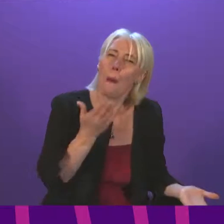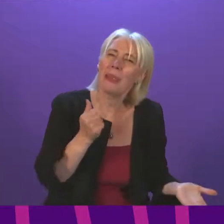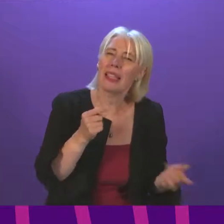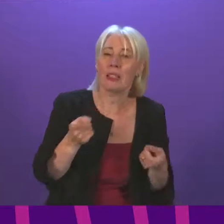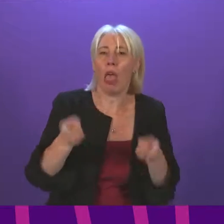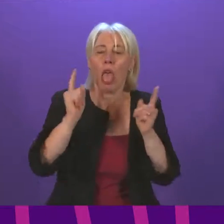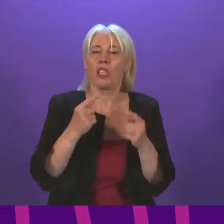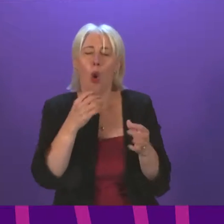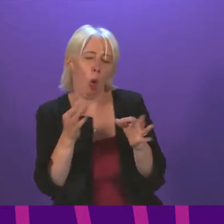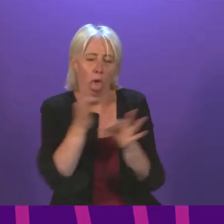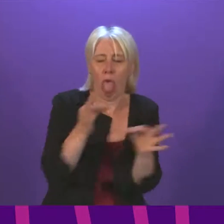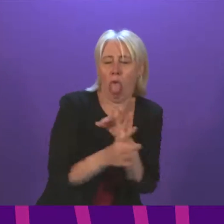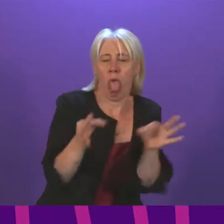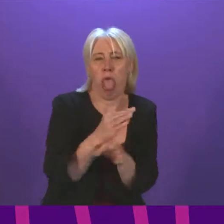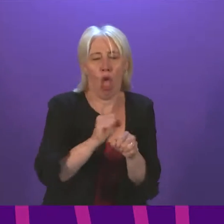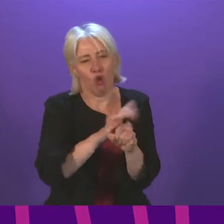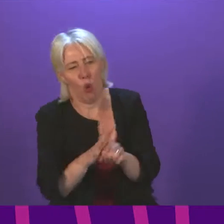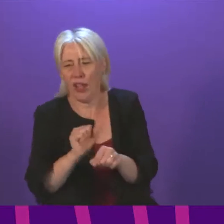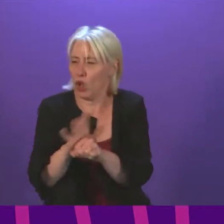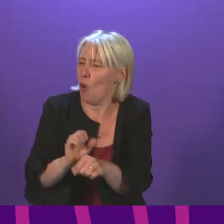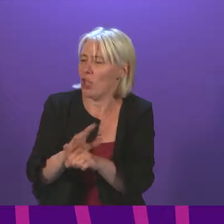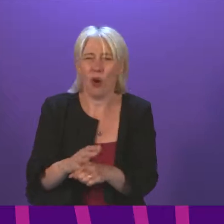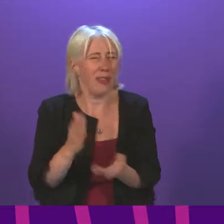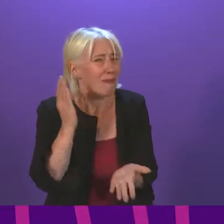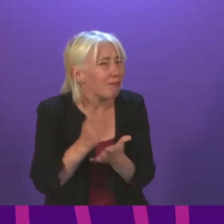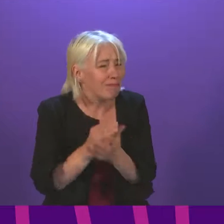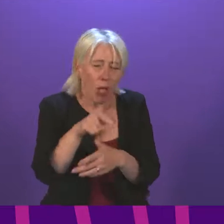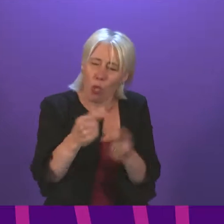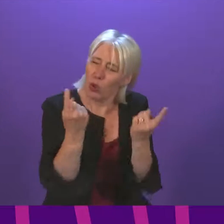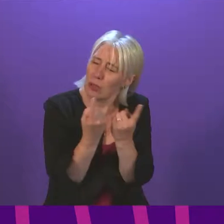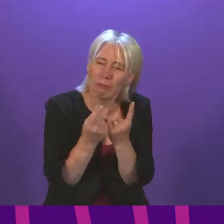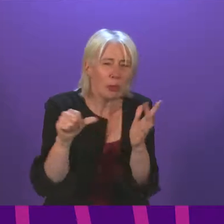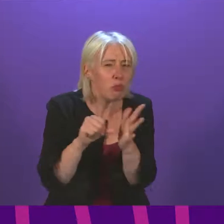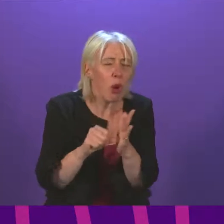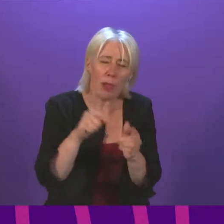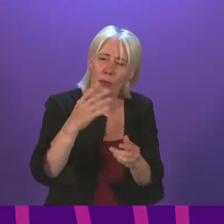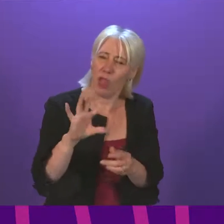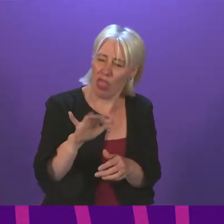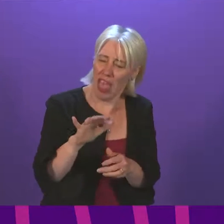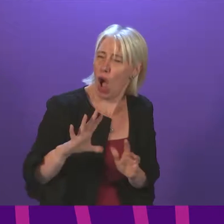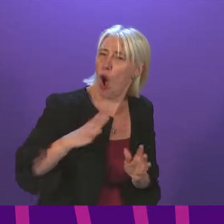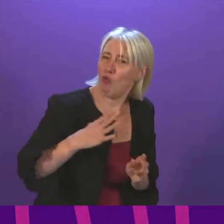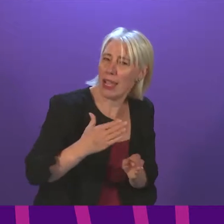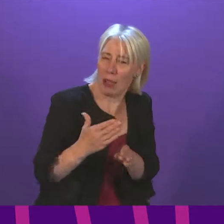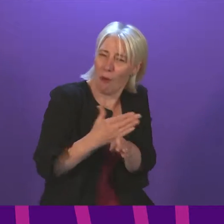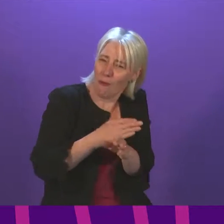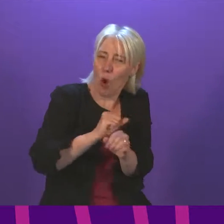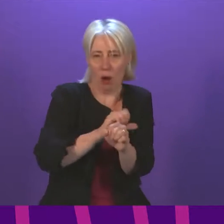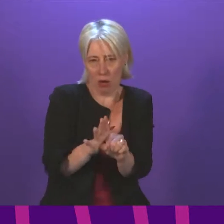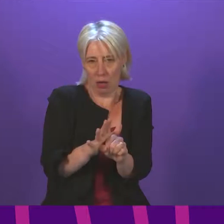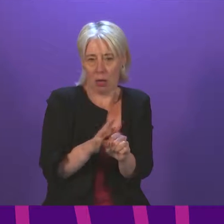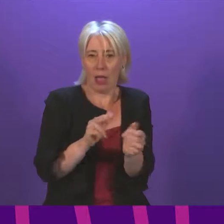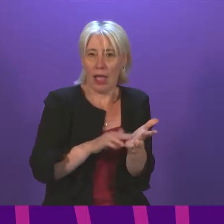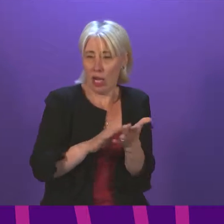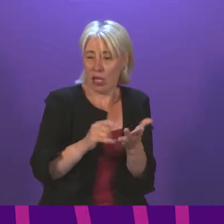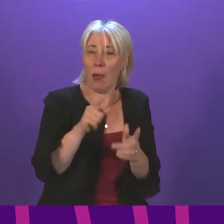behind COVID to mask the issues that were already present in the NHS, and finally accept that it is the government's